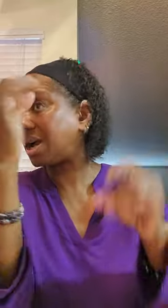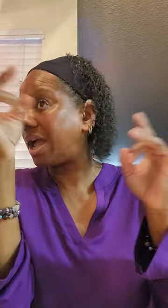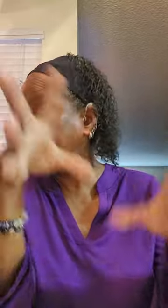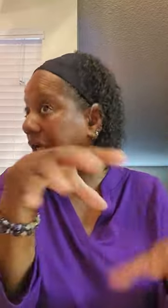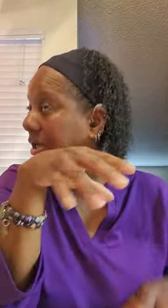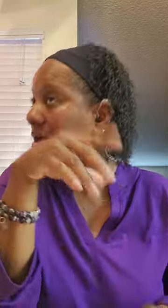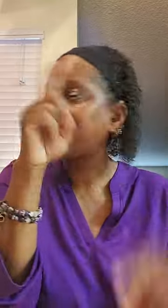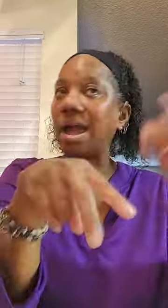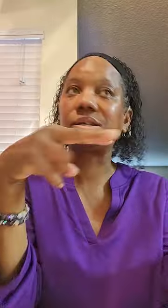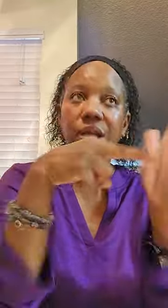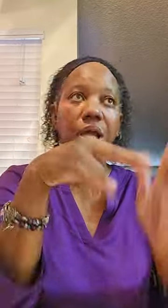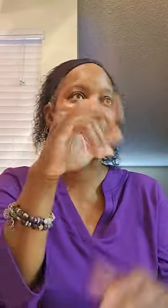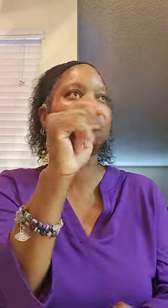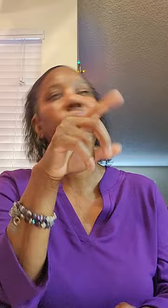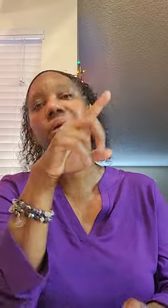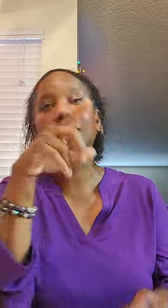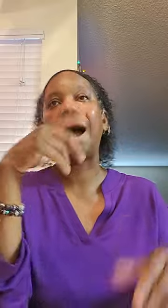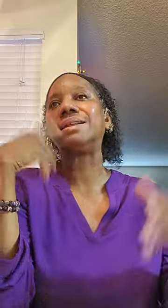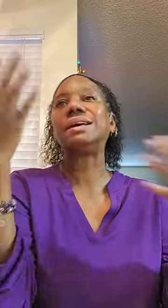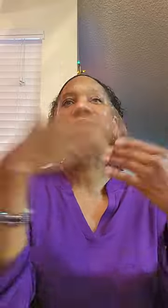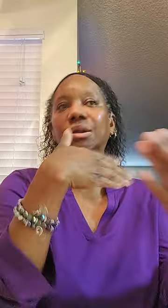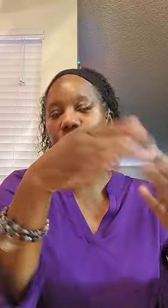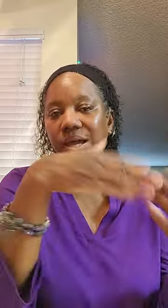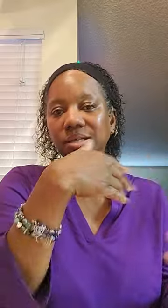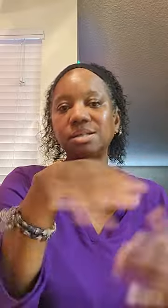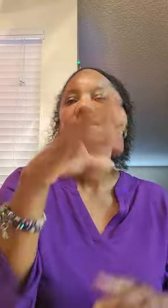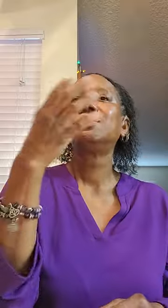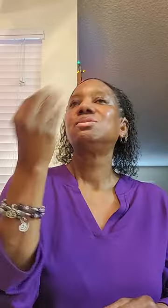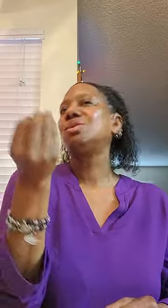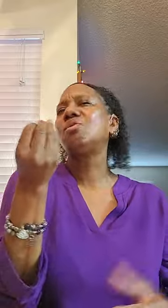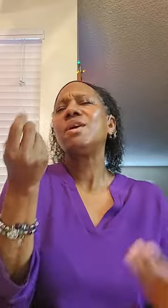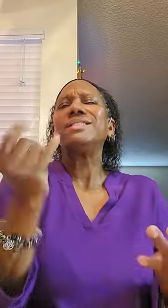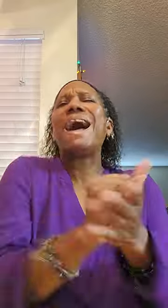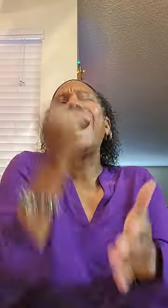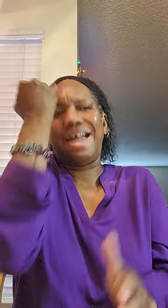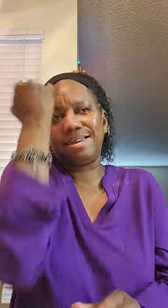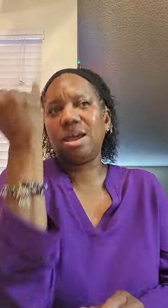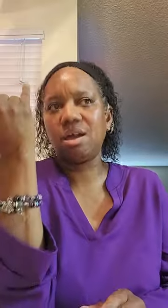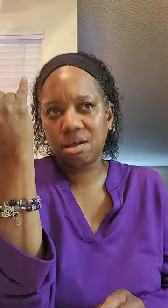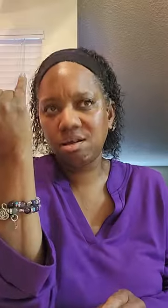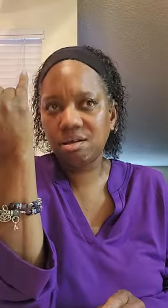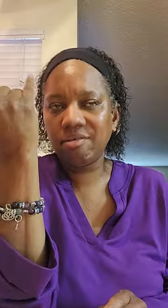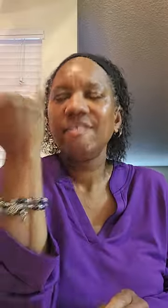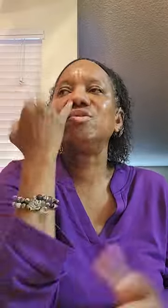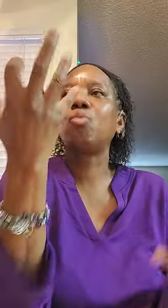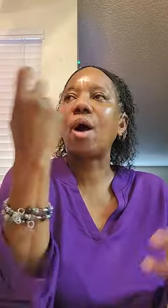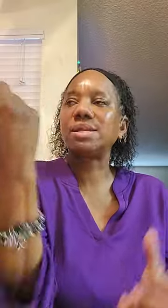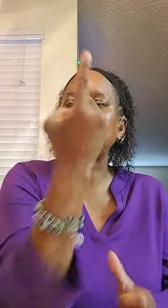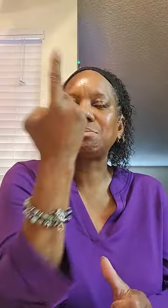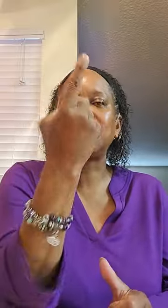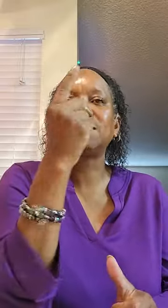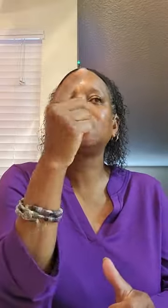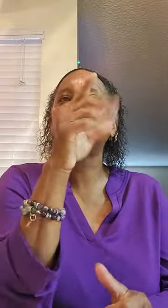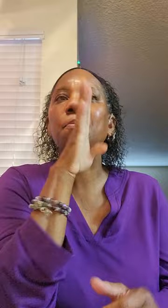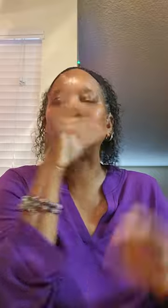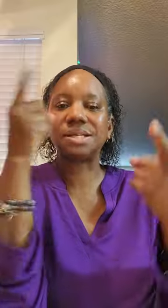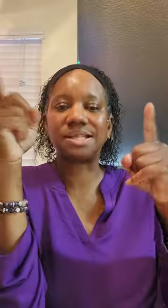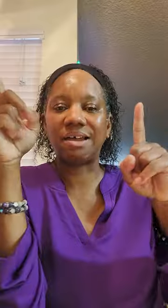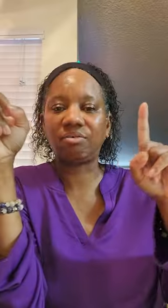I hate. Can't stand it. But I did it anyways. So that idea. If you want something to be successful,